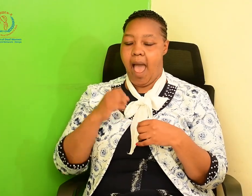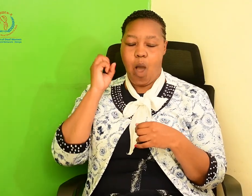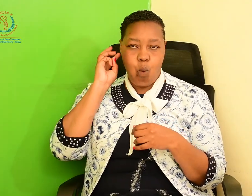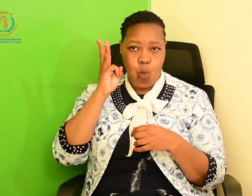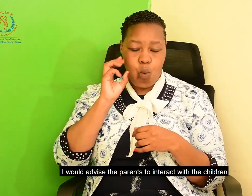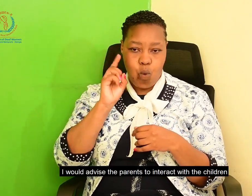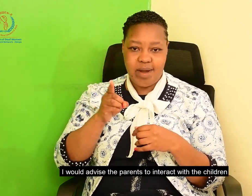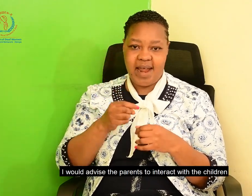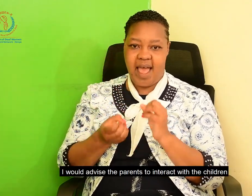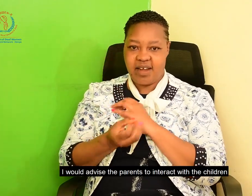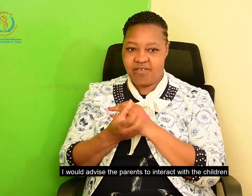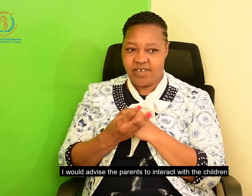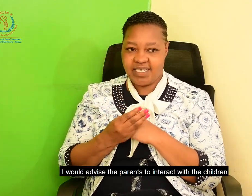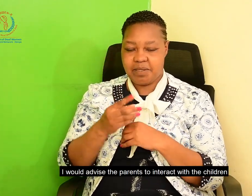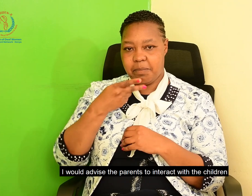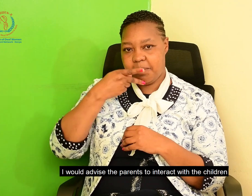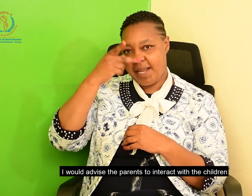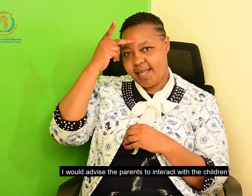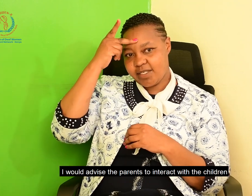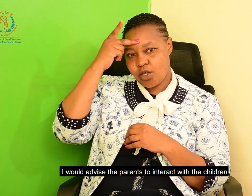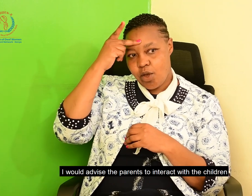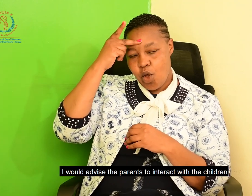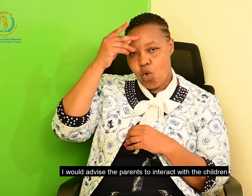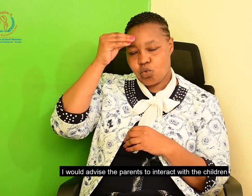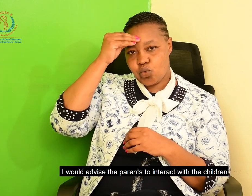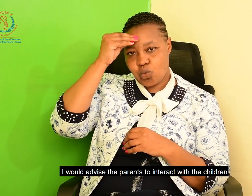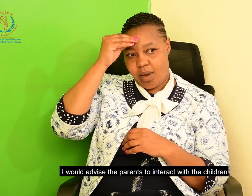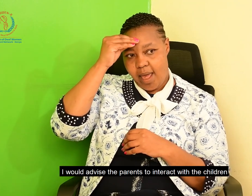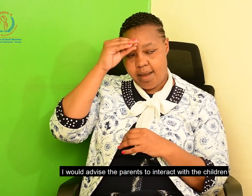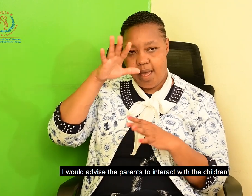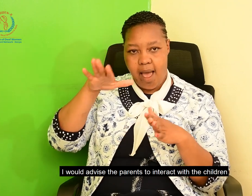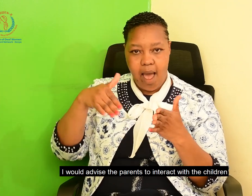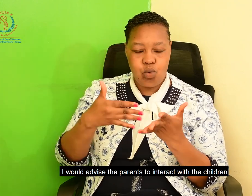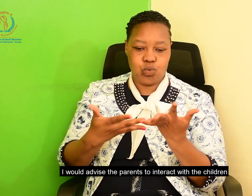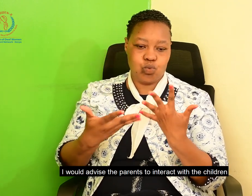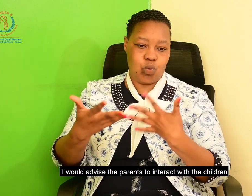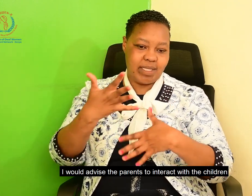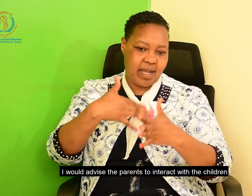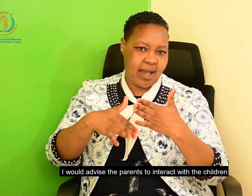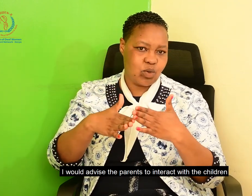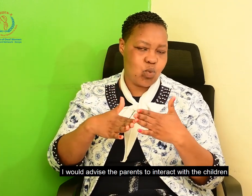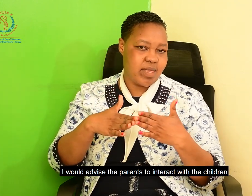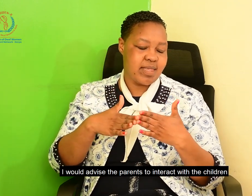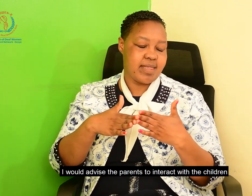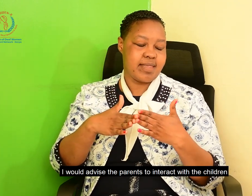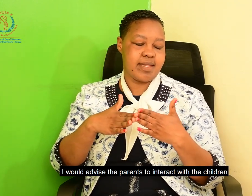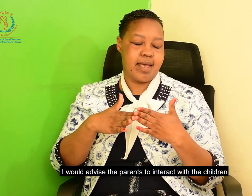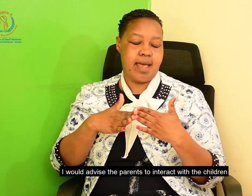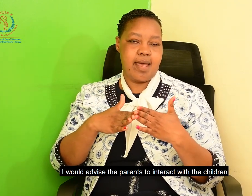So, I would always advise the parents to learn how to interact with the children.